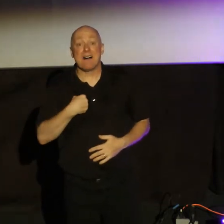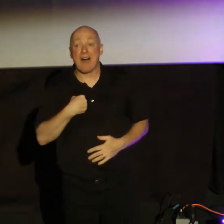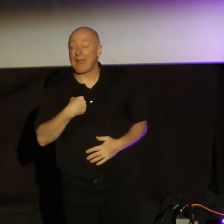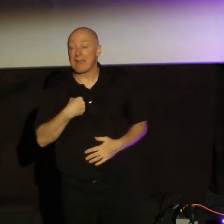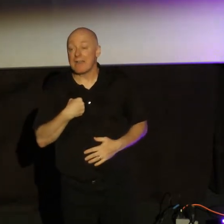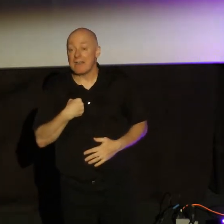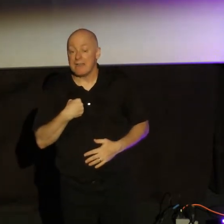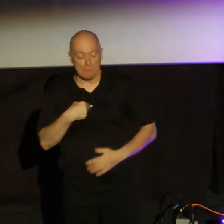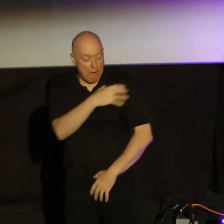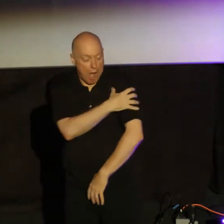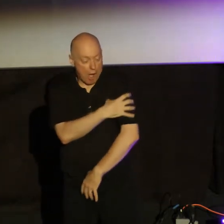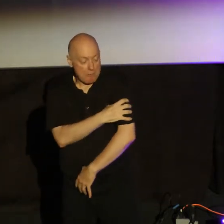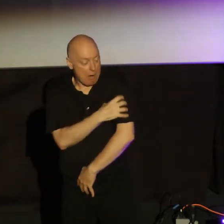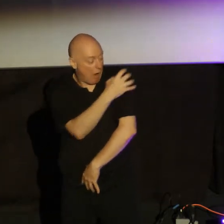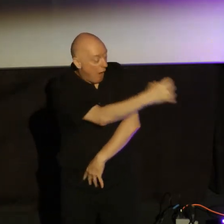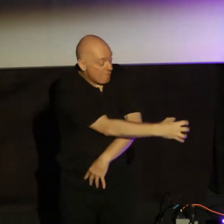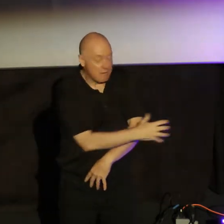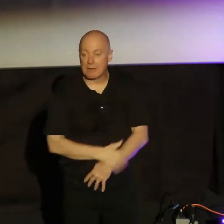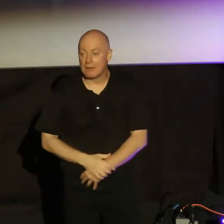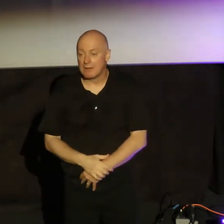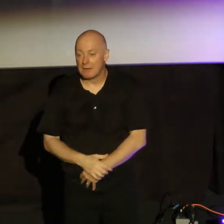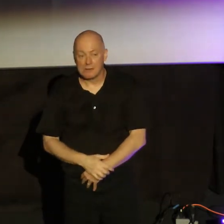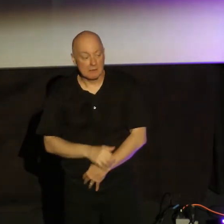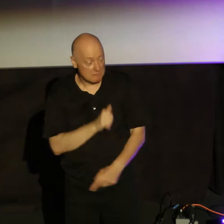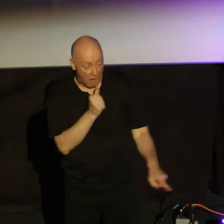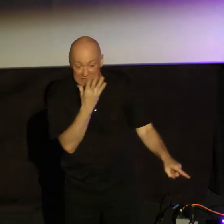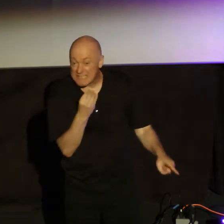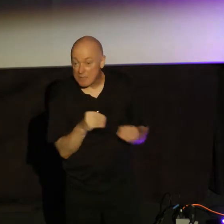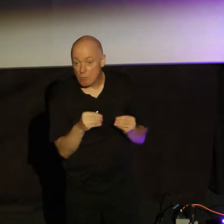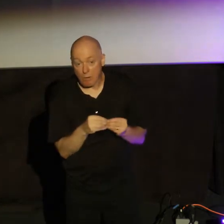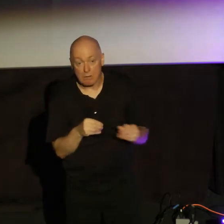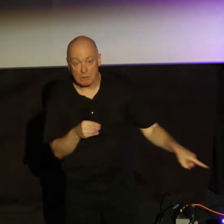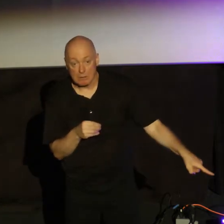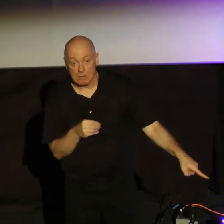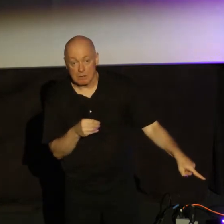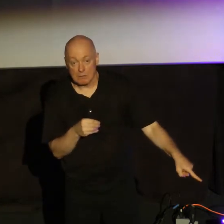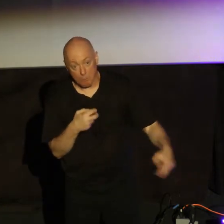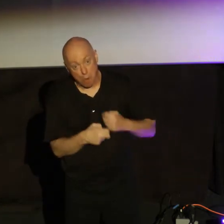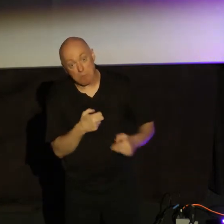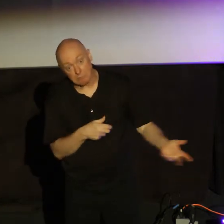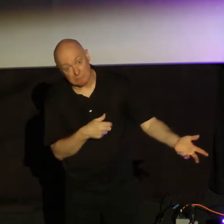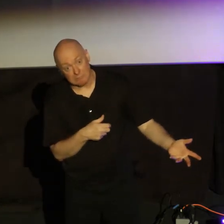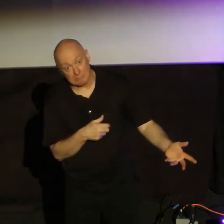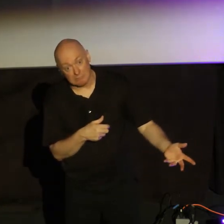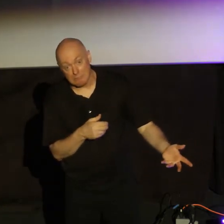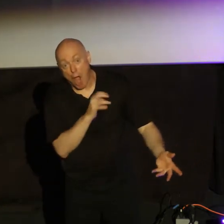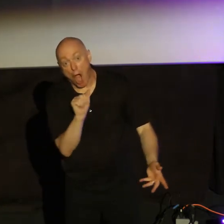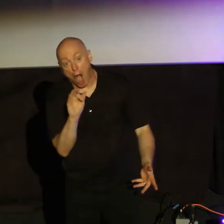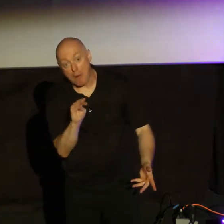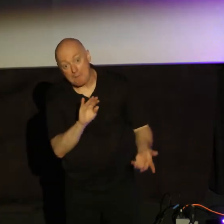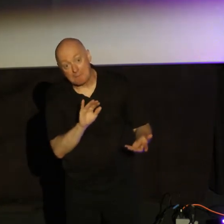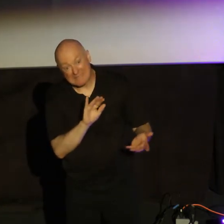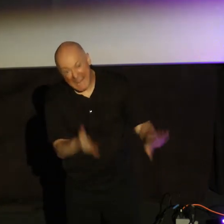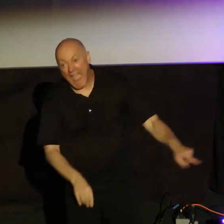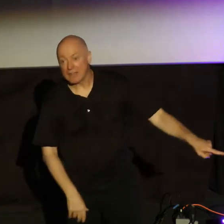separate it from my body, it's not just asleep anymore. There's a problem there. It's dead. And that's what James is saying.